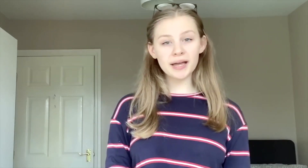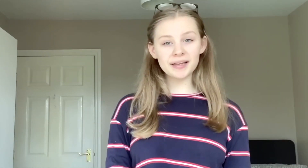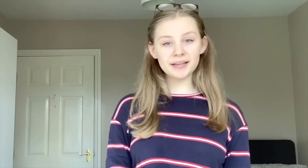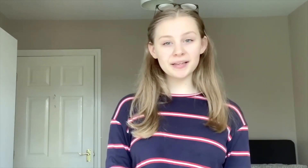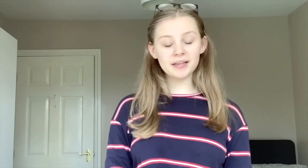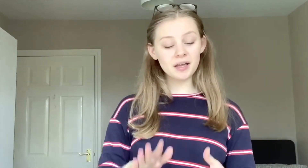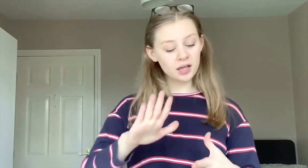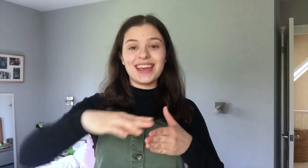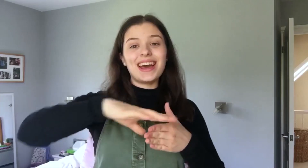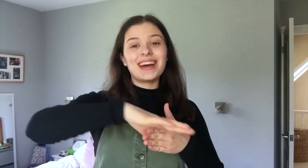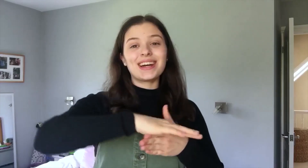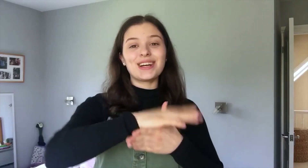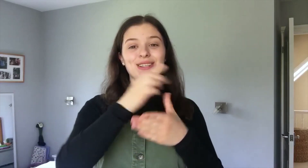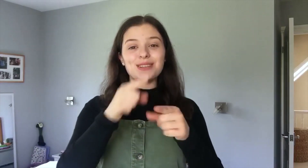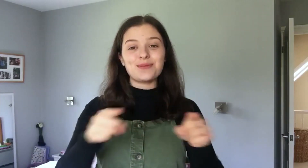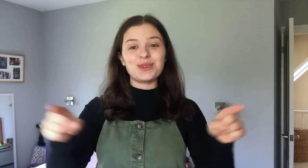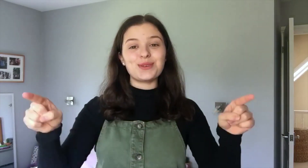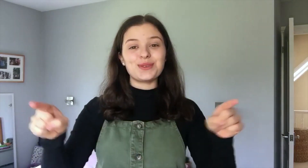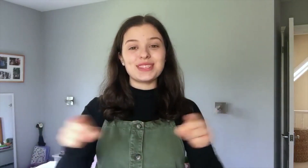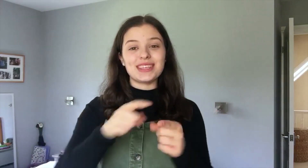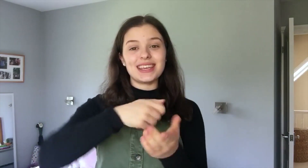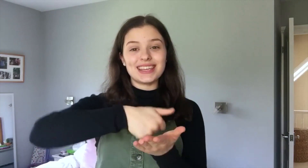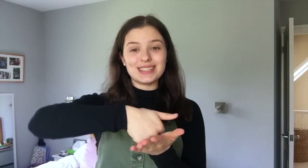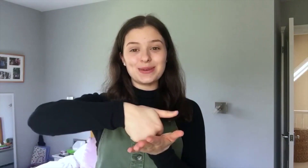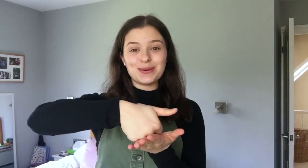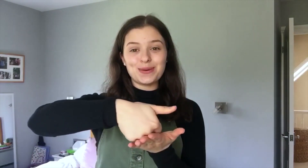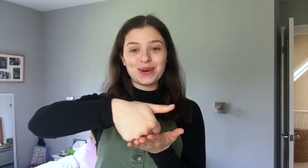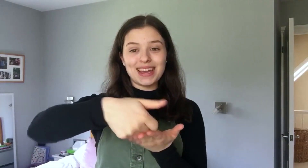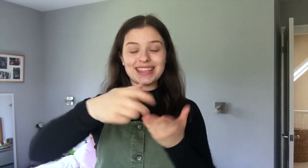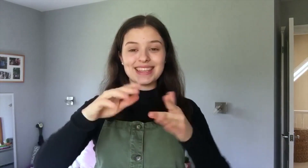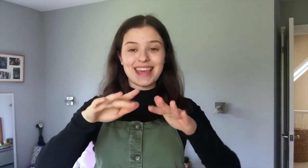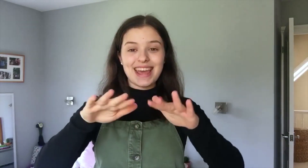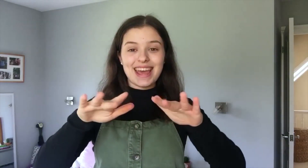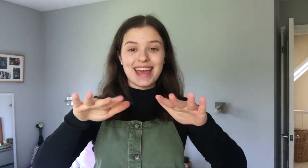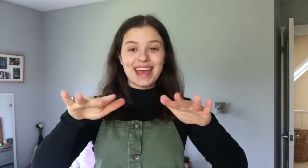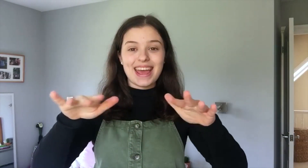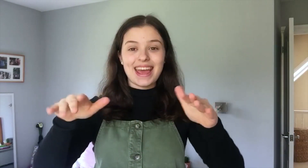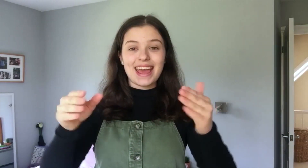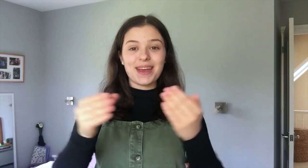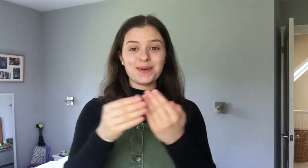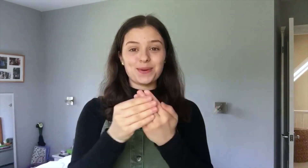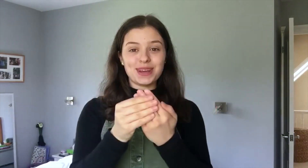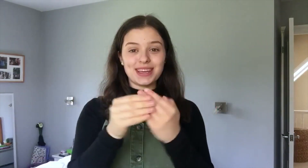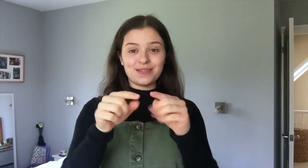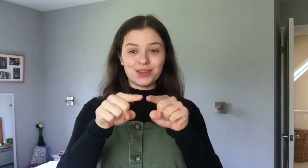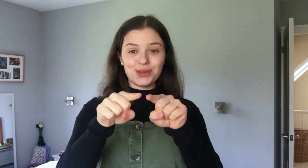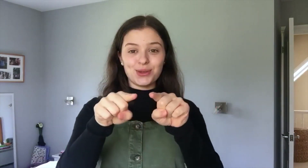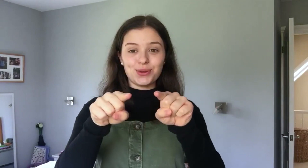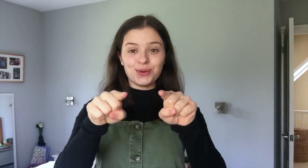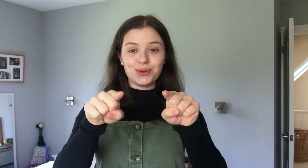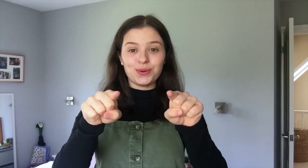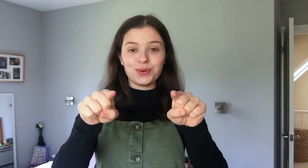Cause the music's always left with you.